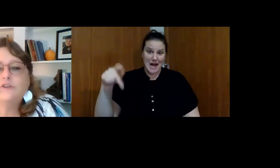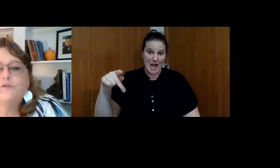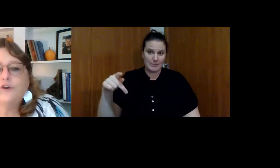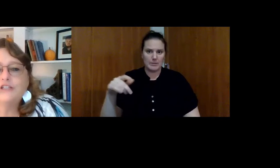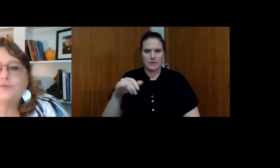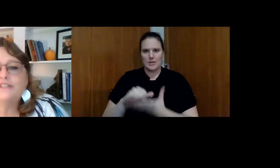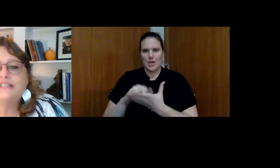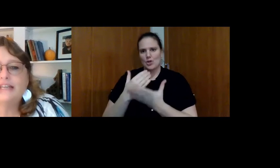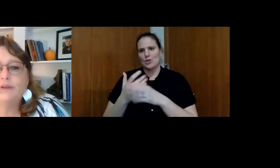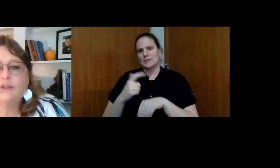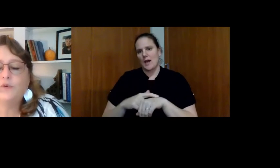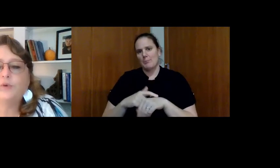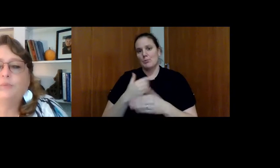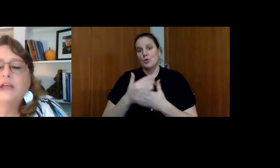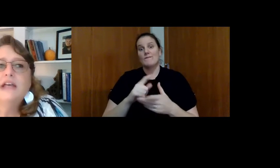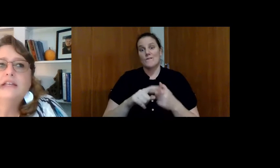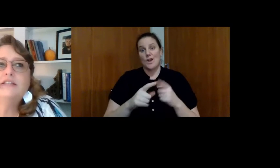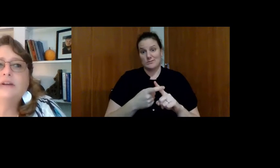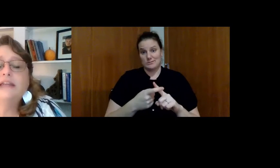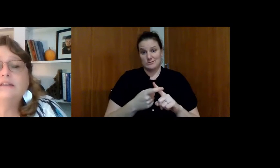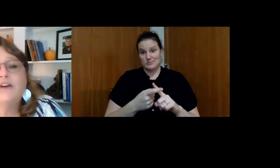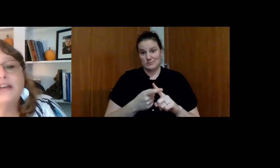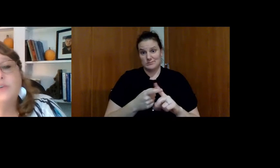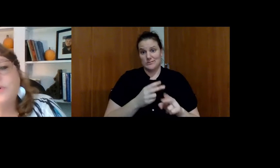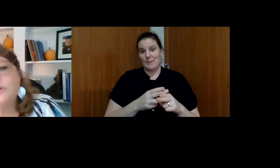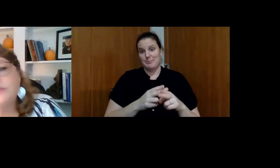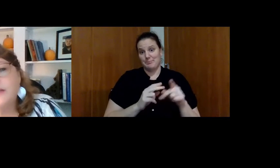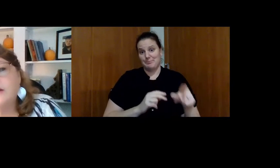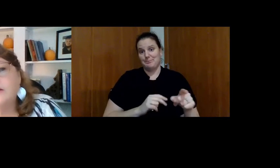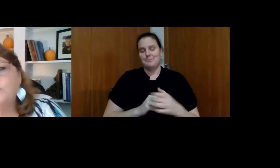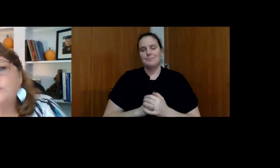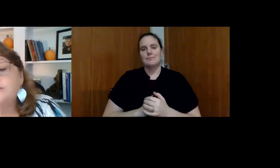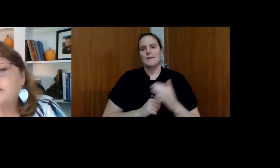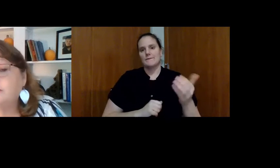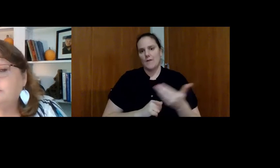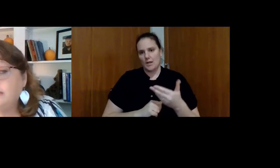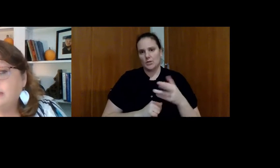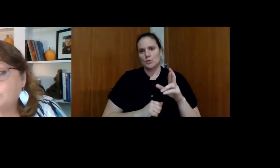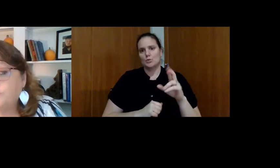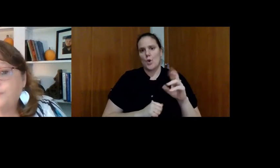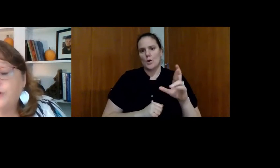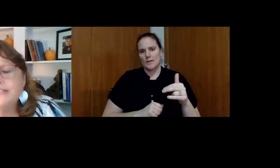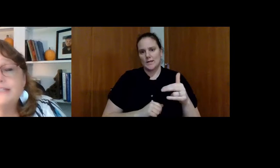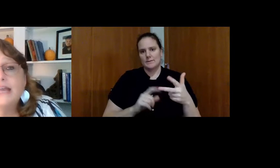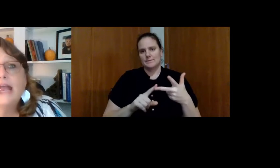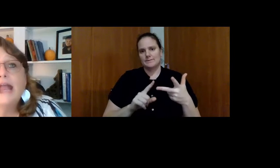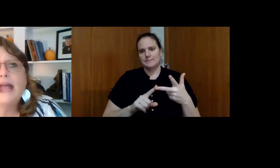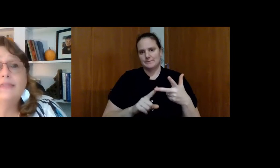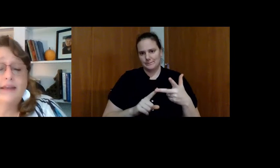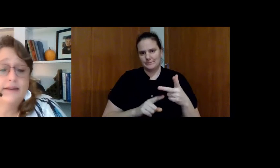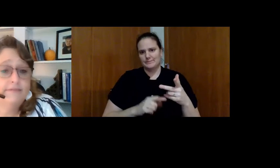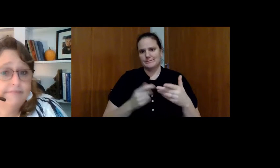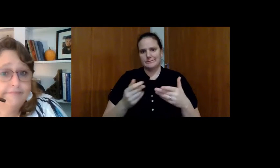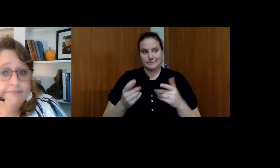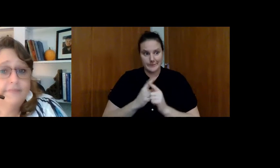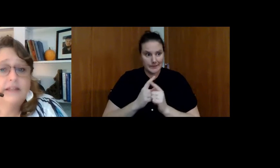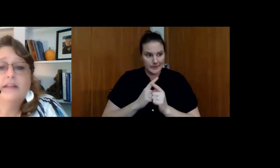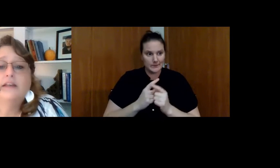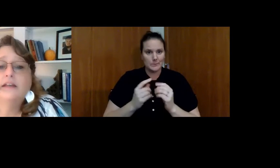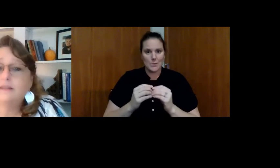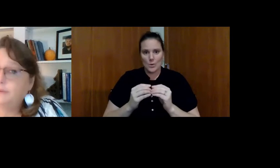Times Good Friends was the name of the group. So he invited Rory there and Rory started meeting more friends. And then